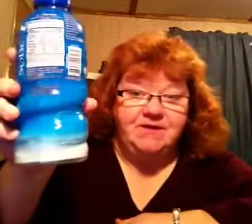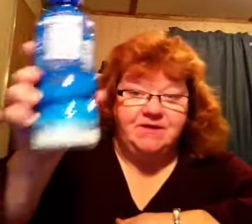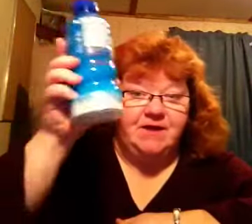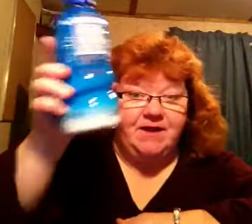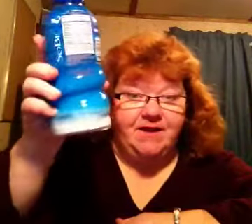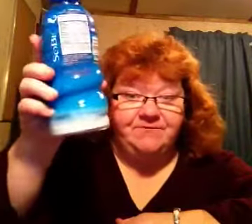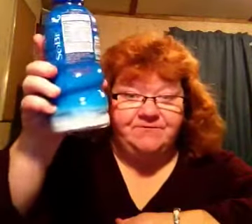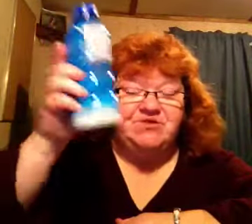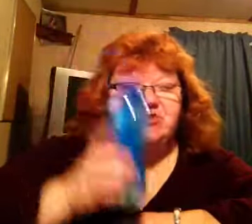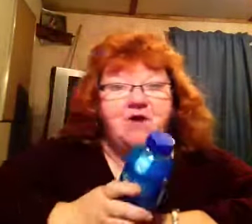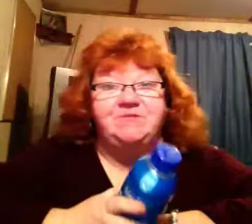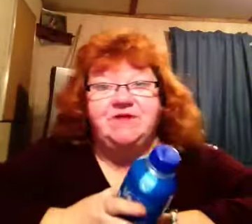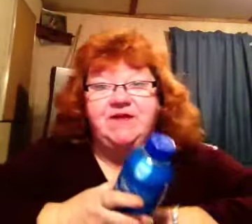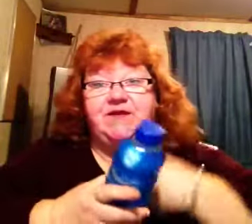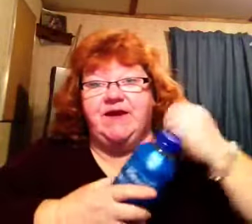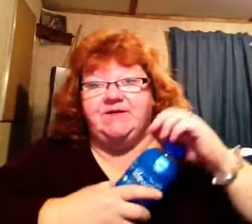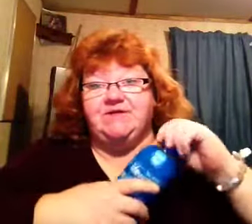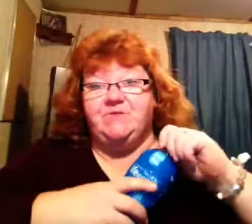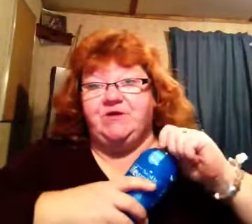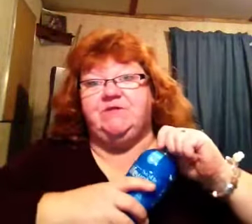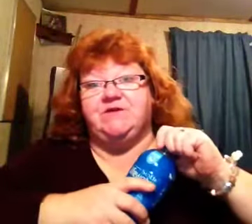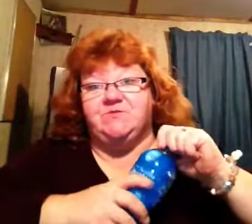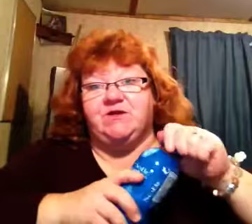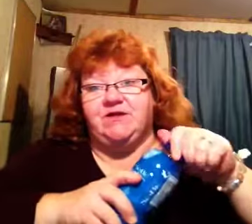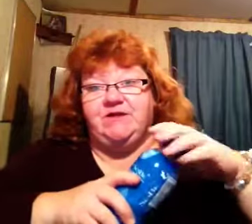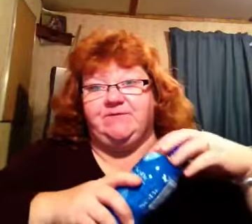Well, I've stopped today, and I had some, and guess what? I like it.